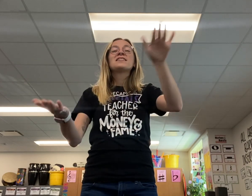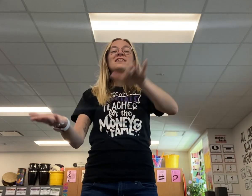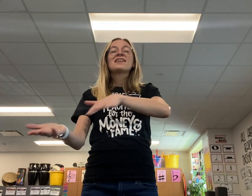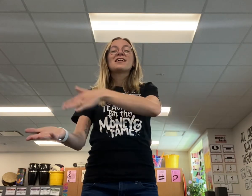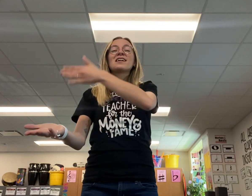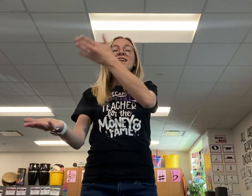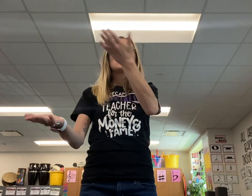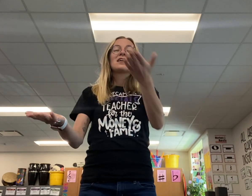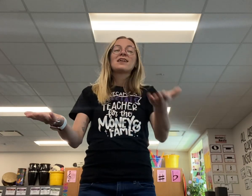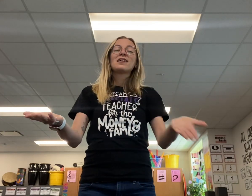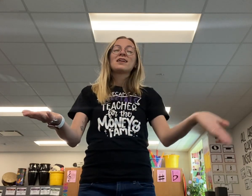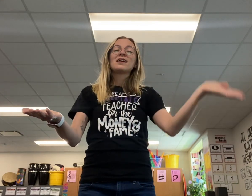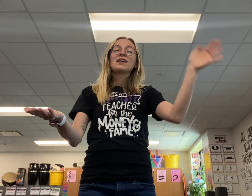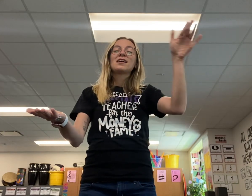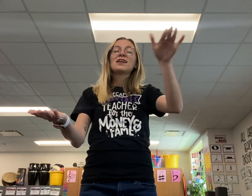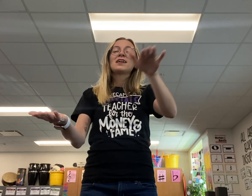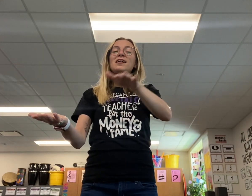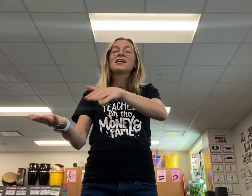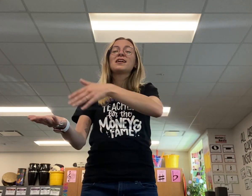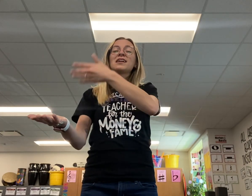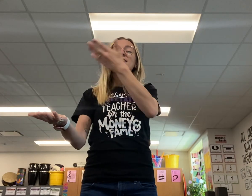singing.